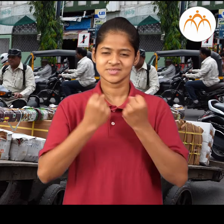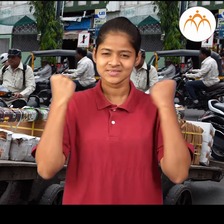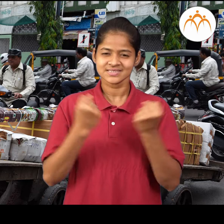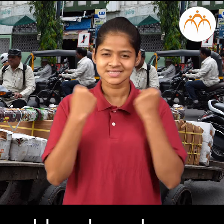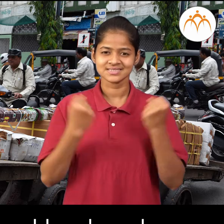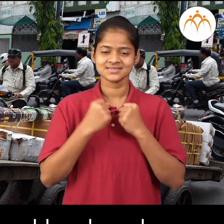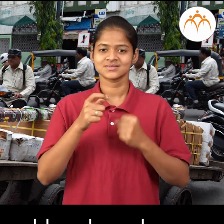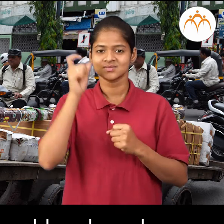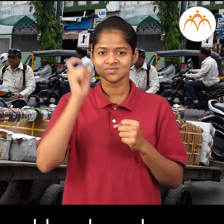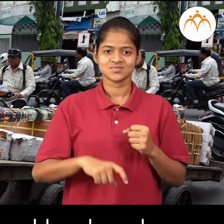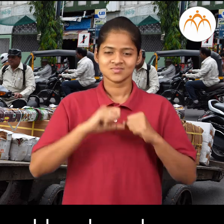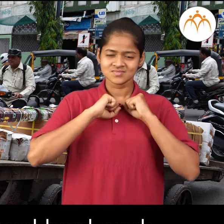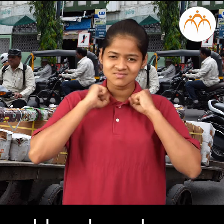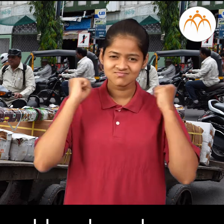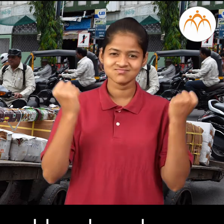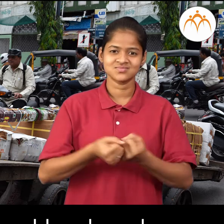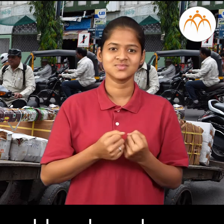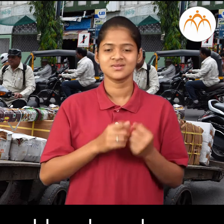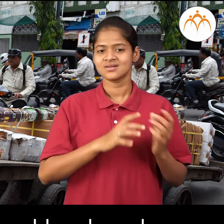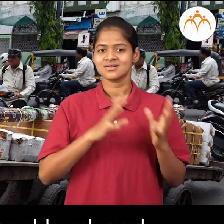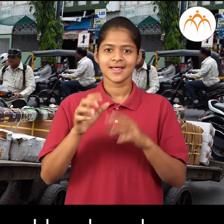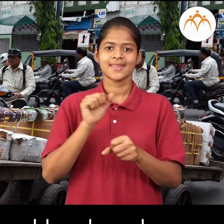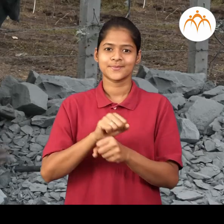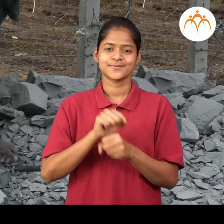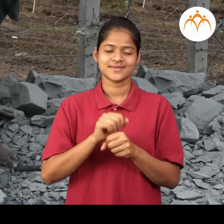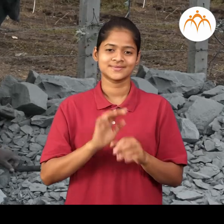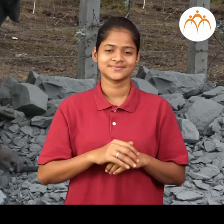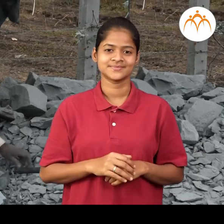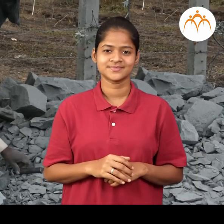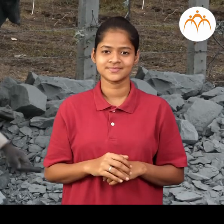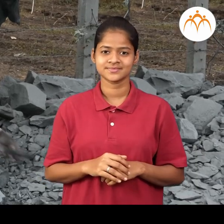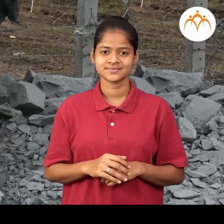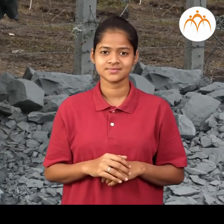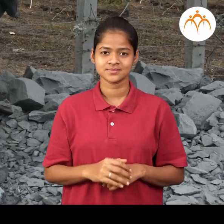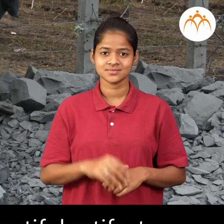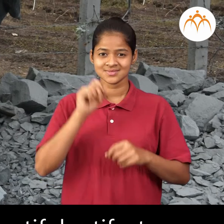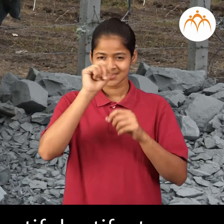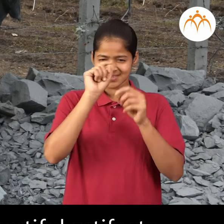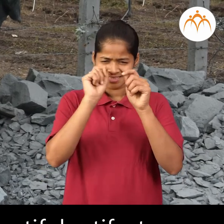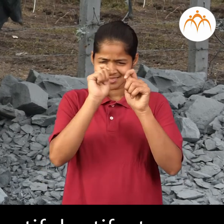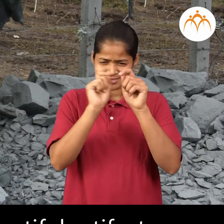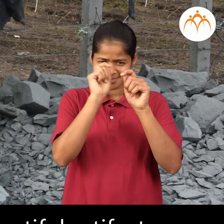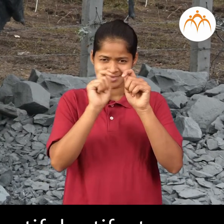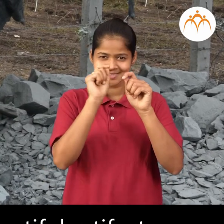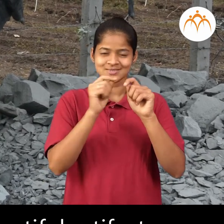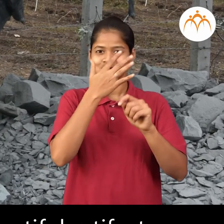laborers do manual hard work. Craftsman, craftsmen craft